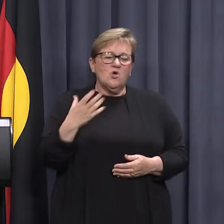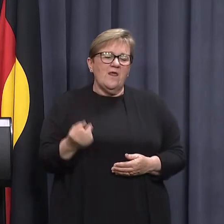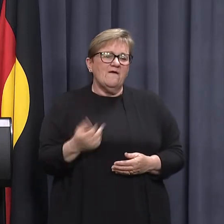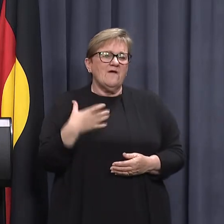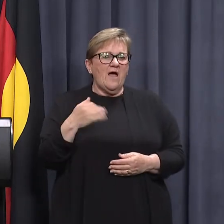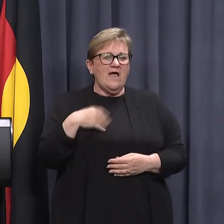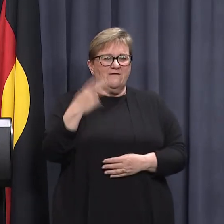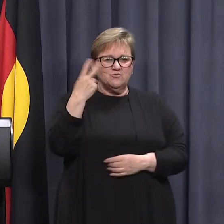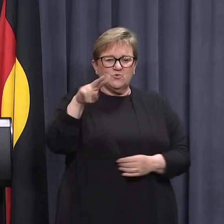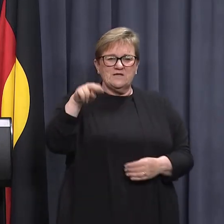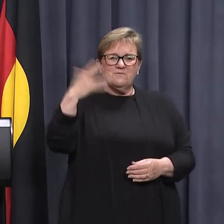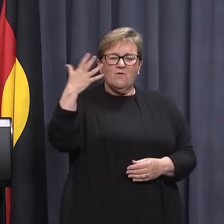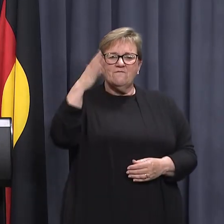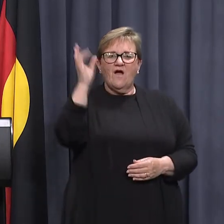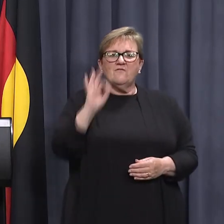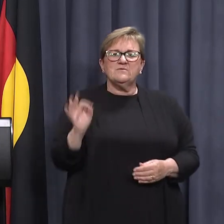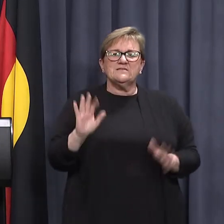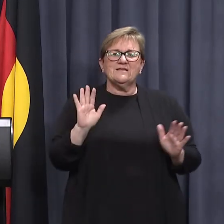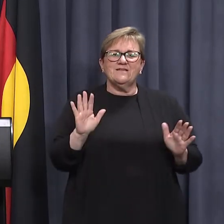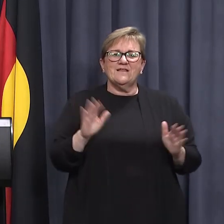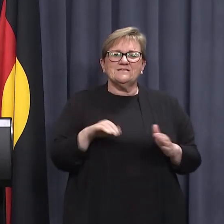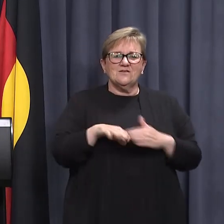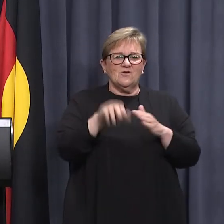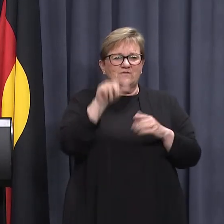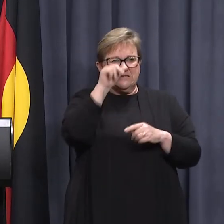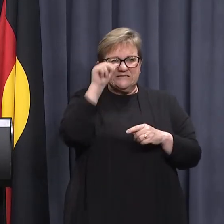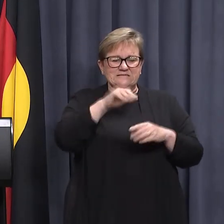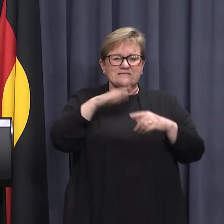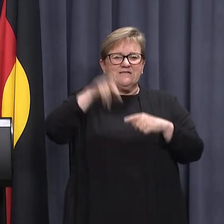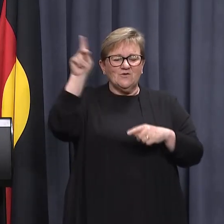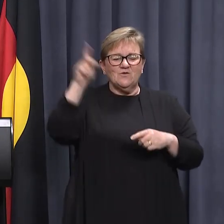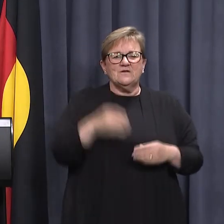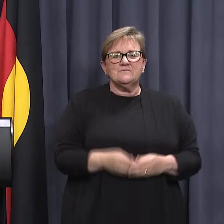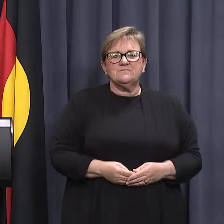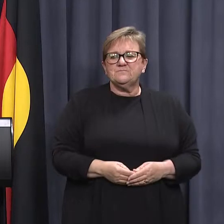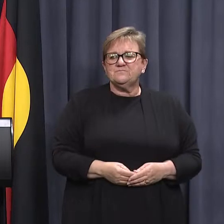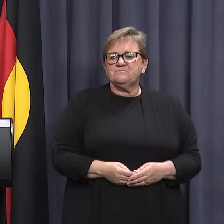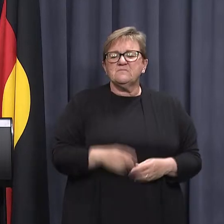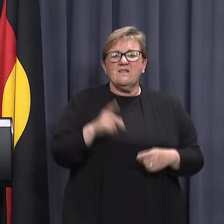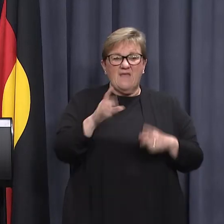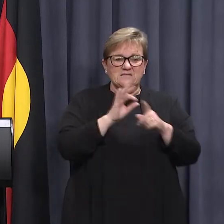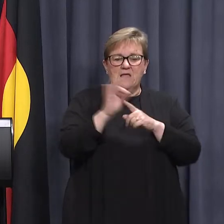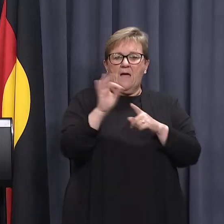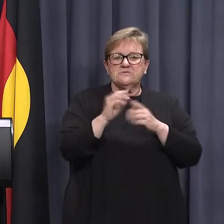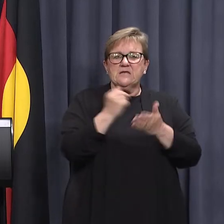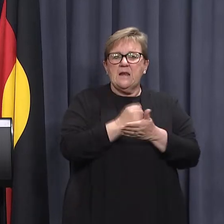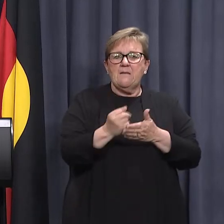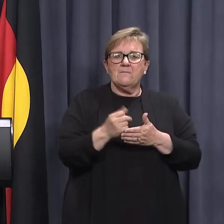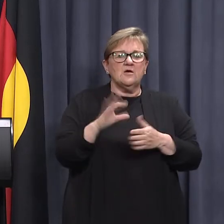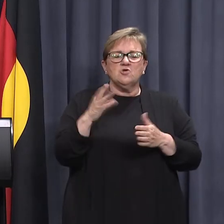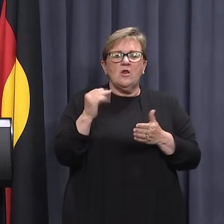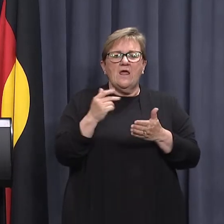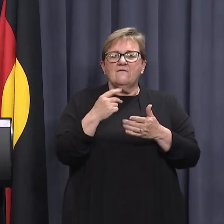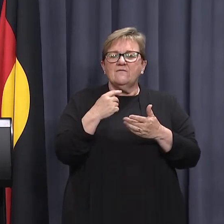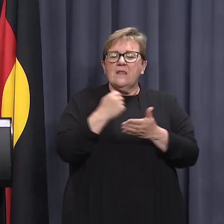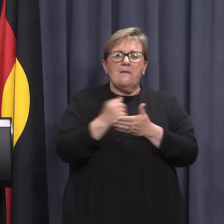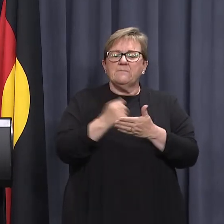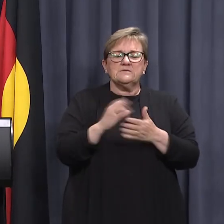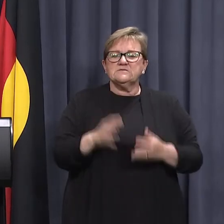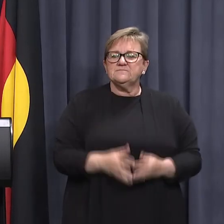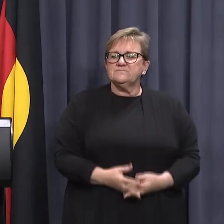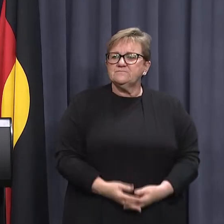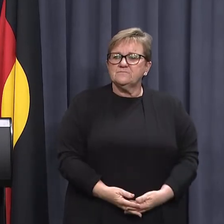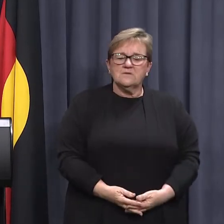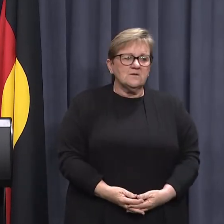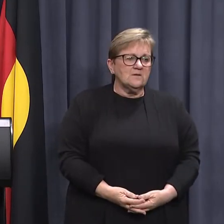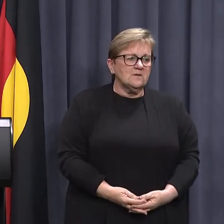I have 20.5% over 16 is the most up to date, but I don't have that in actual numbers,